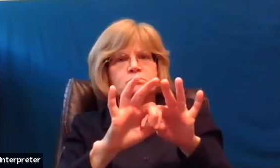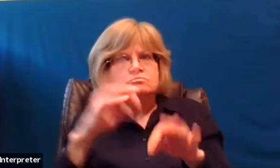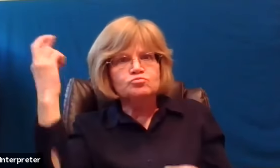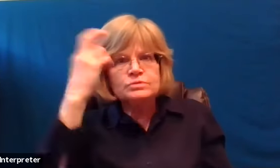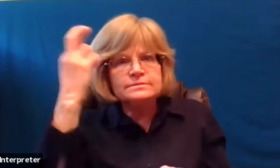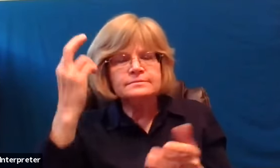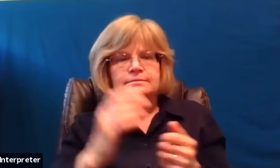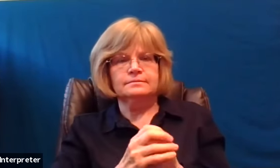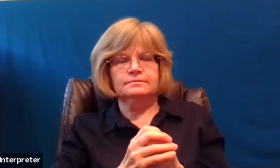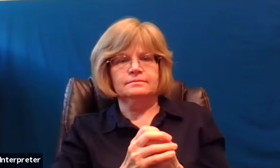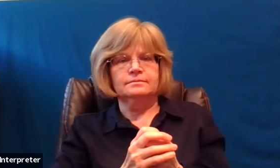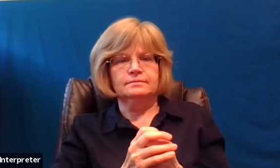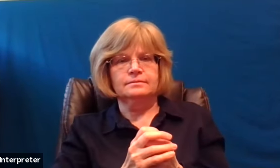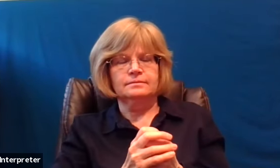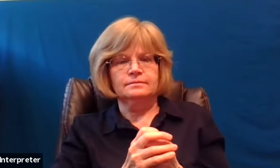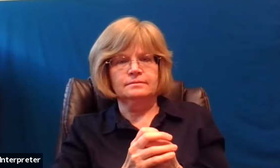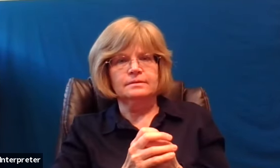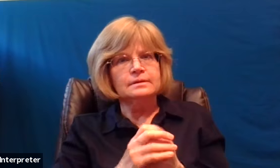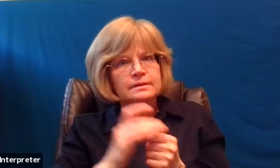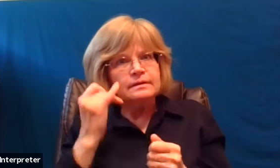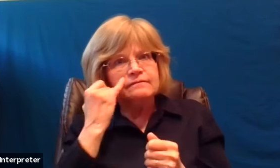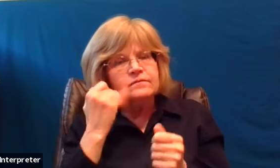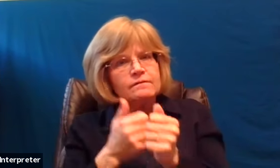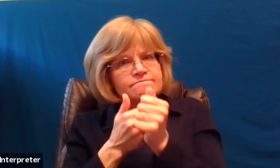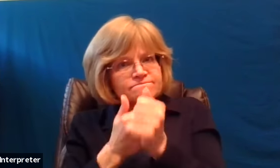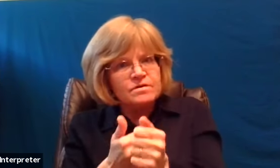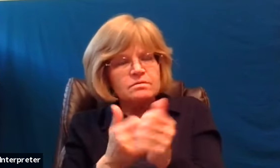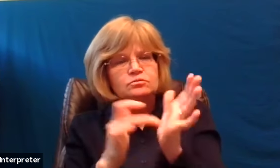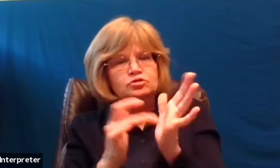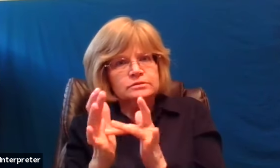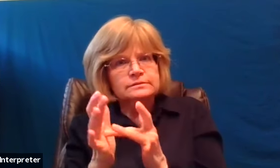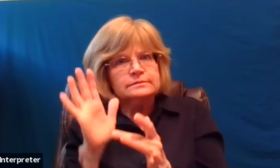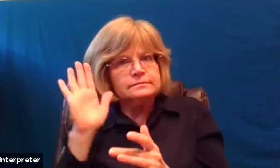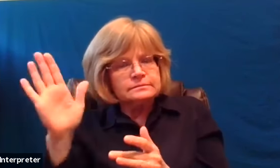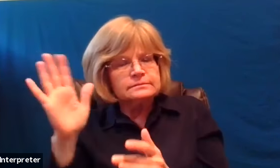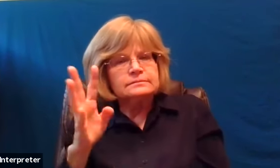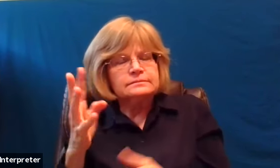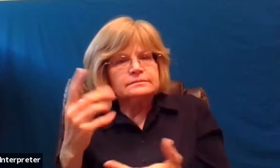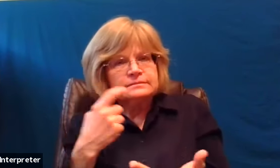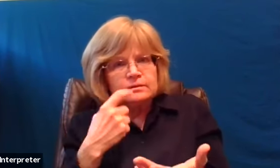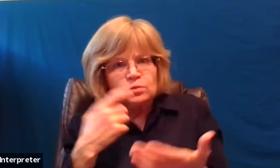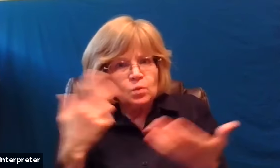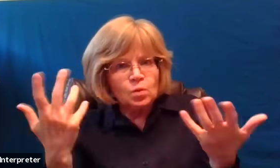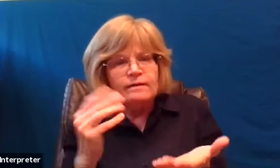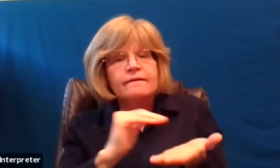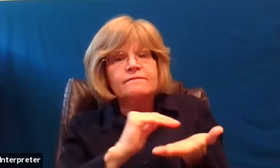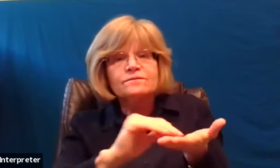if we take him at his word continuing to be forgiving is